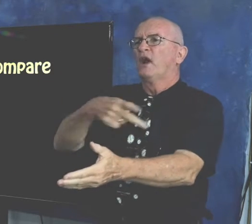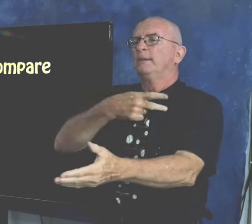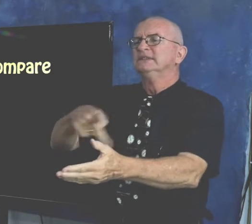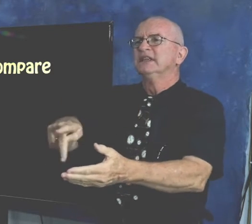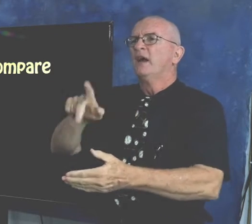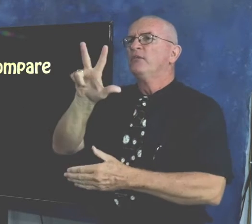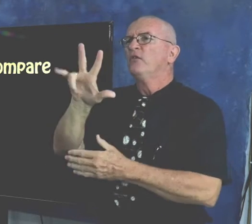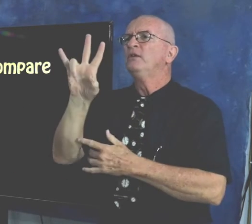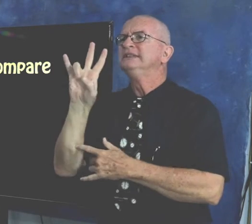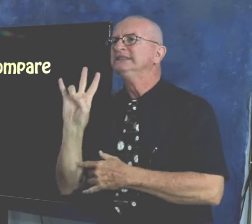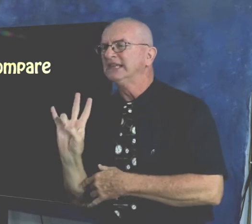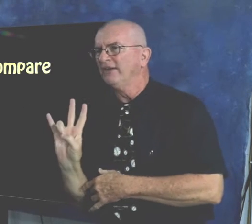Psalm 37.